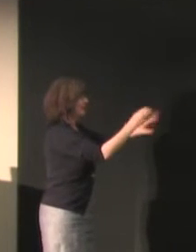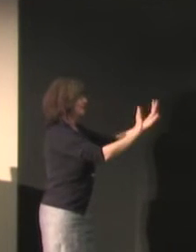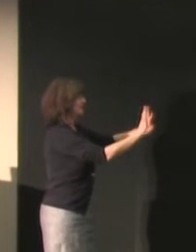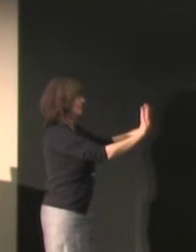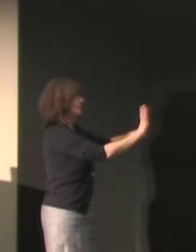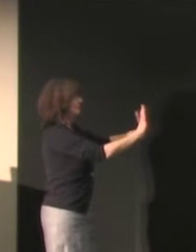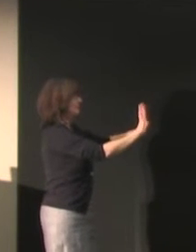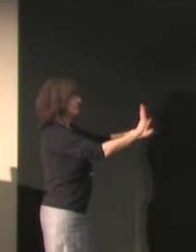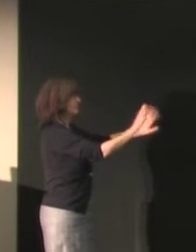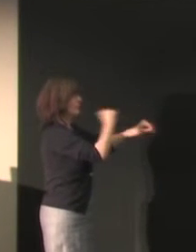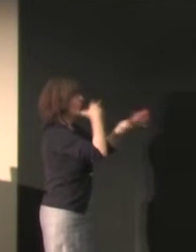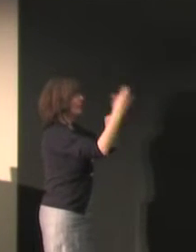languages, Lynette?